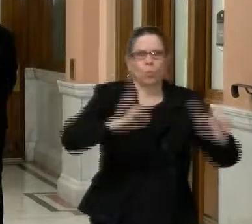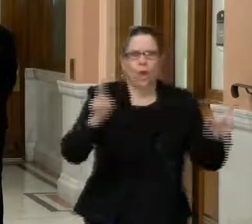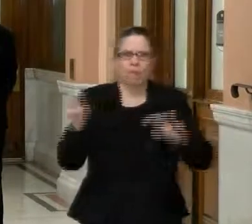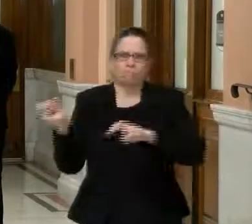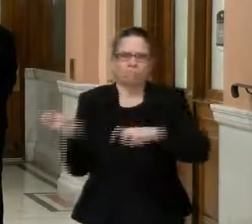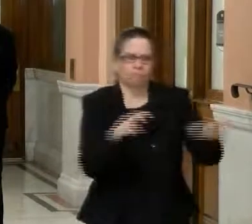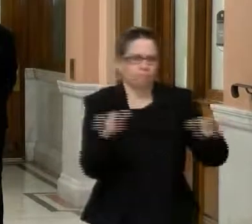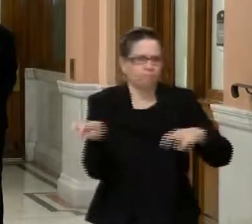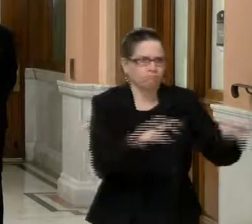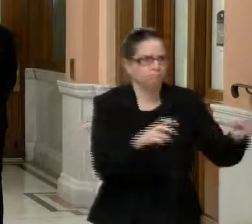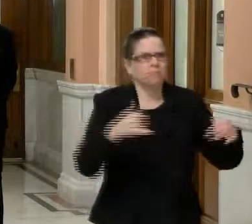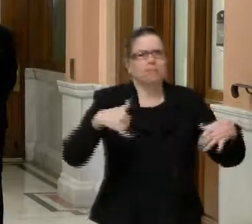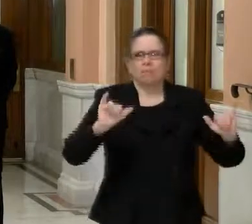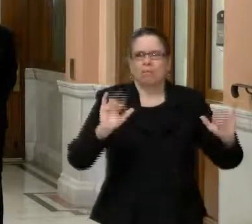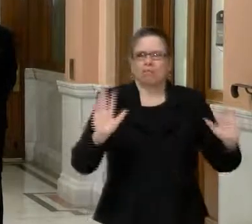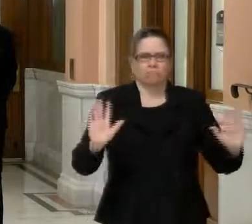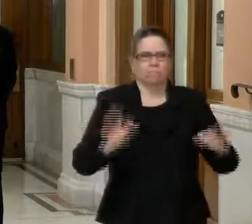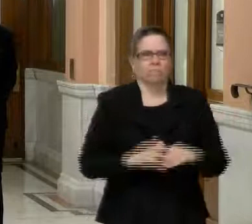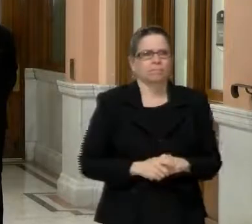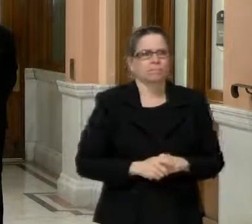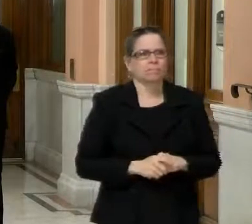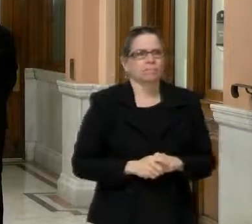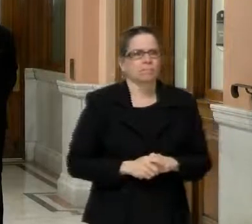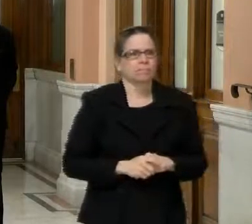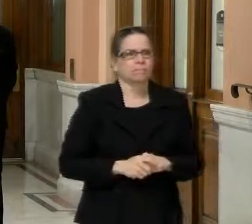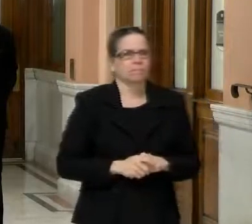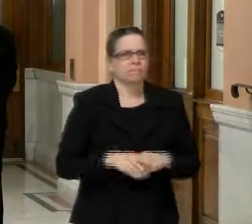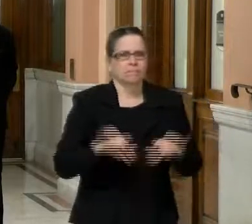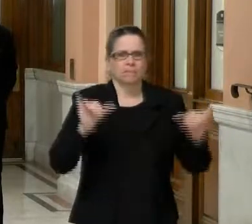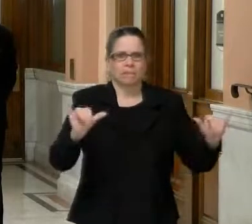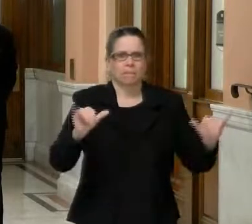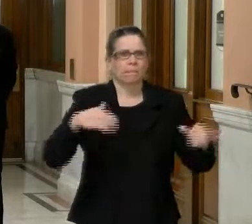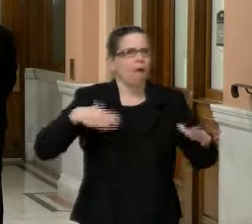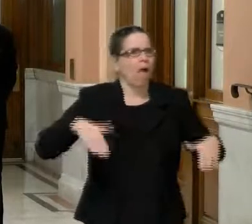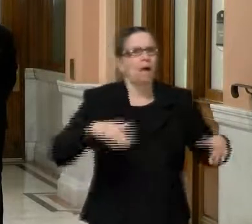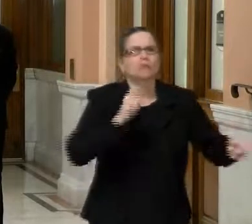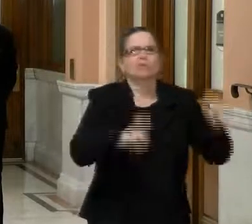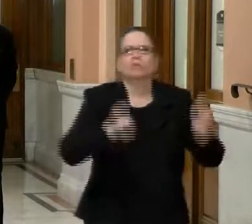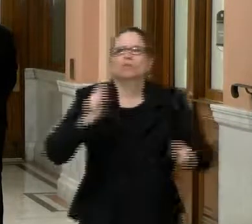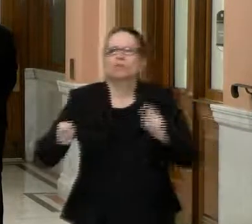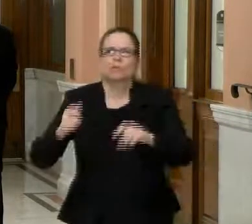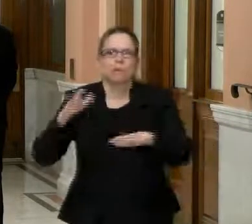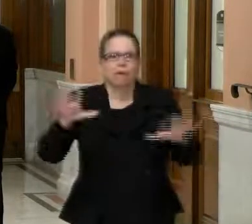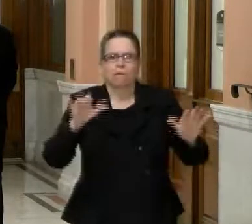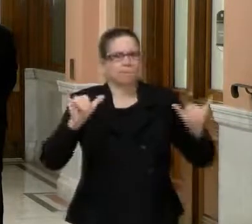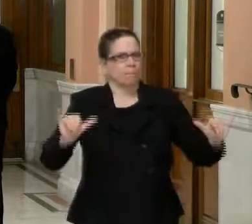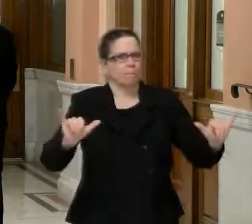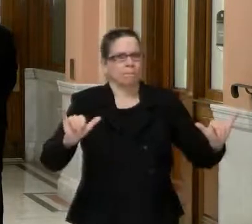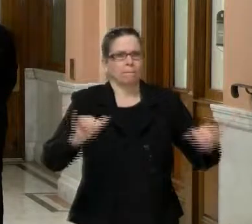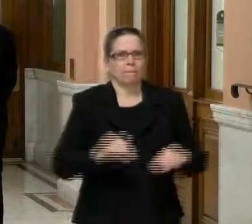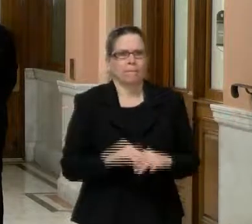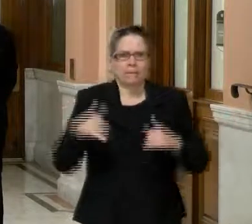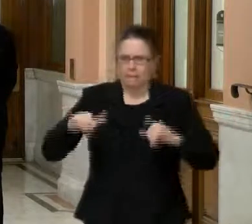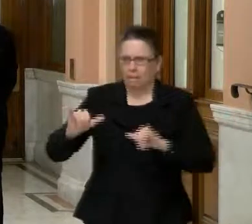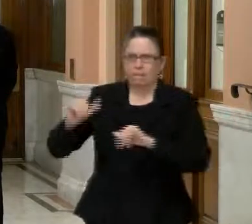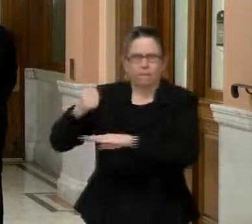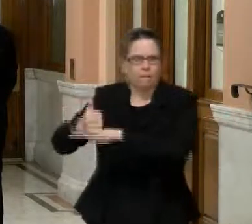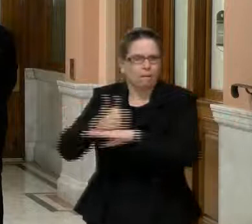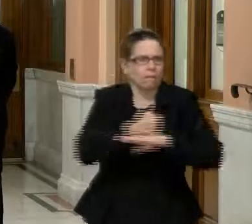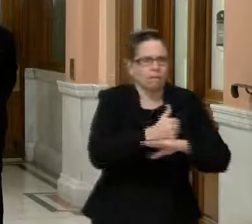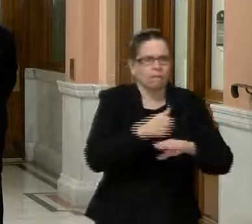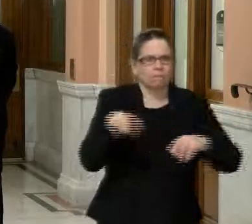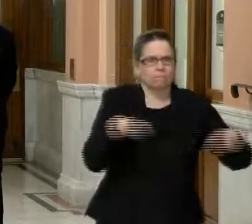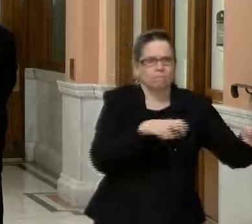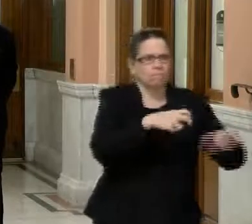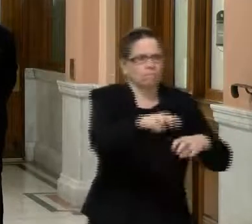And I can tell you, Dr. Broach is very concerned about opening up too soon. He is, um, staffing, as you know,